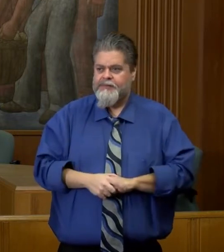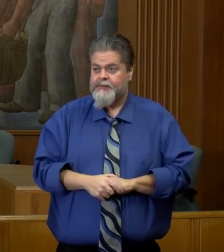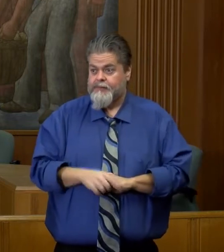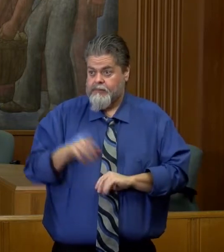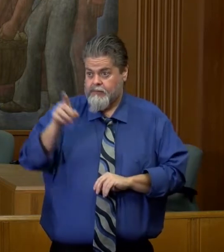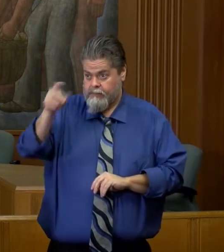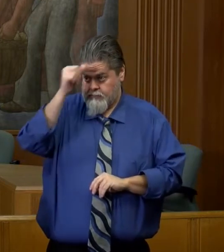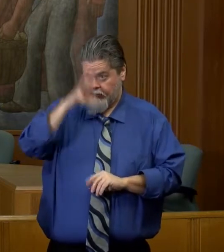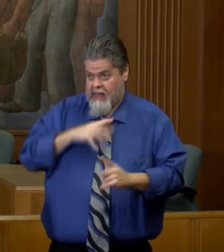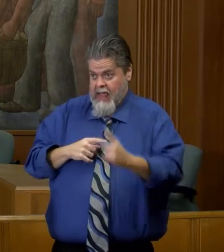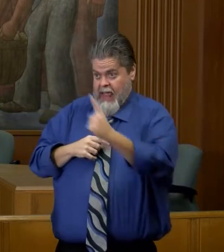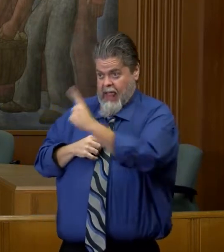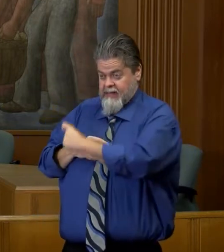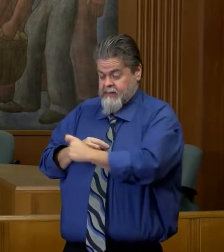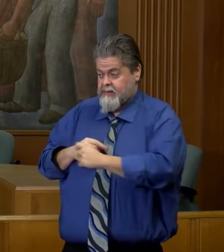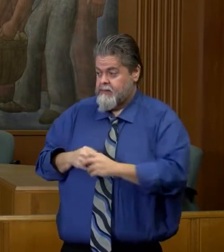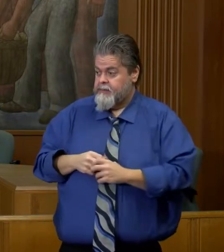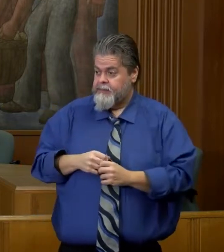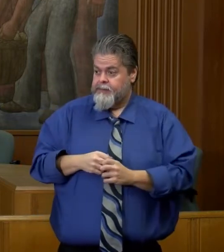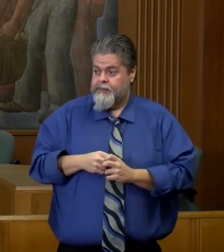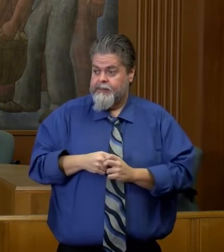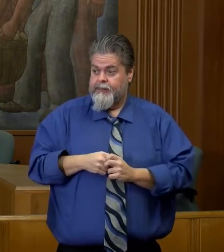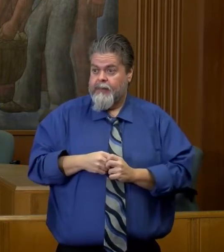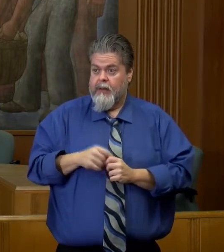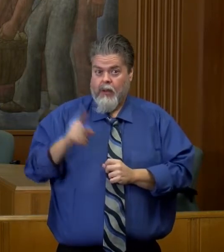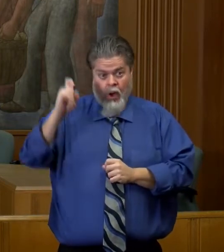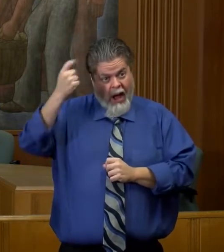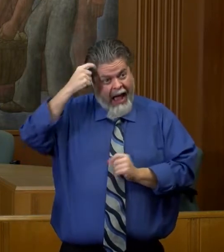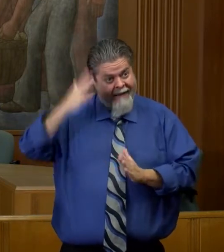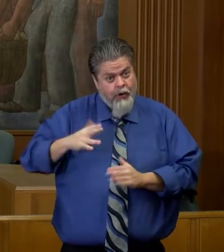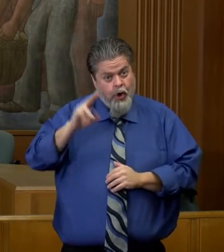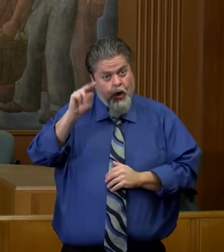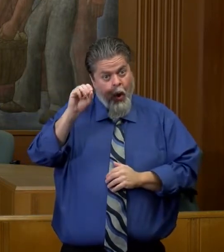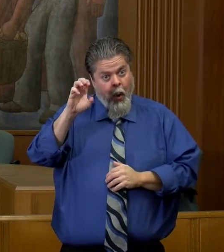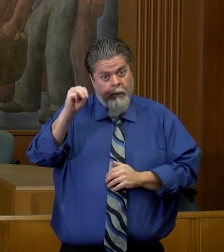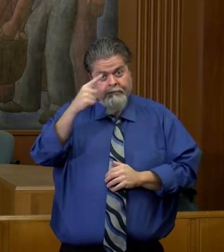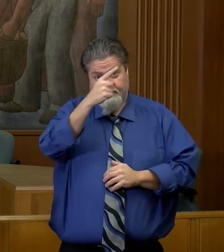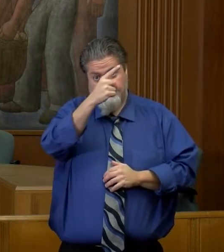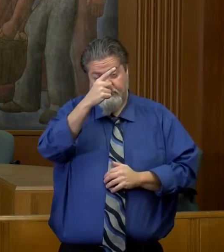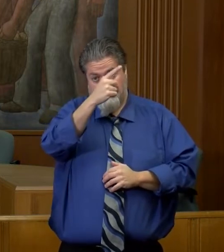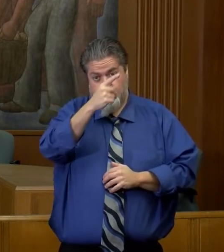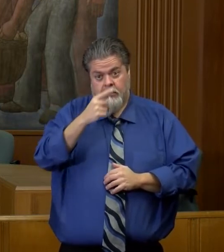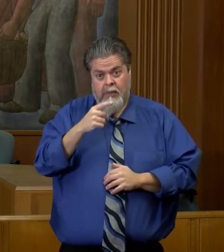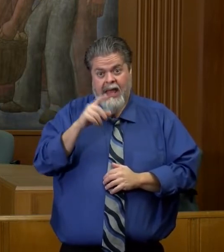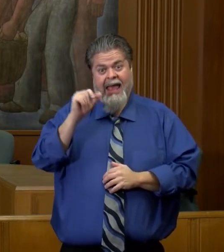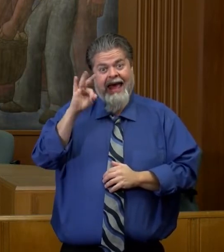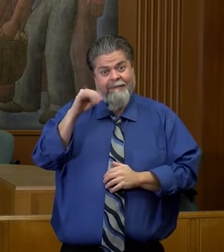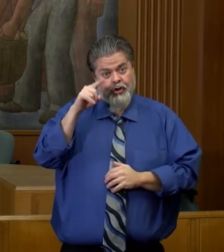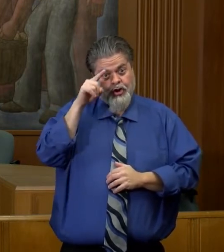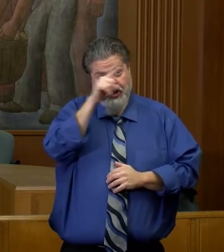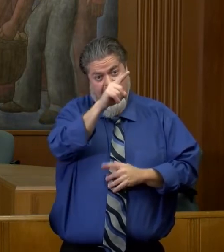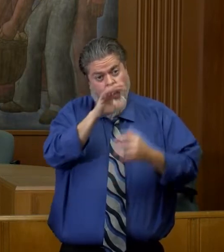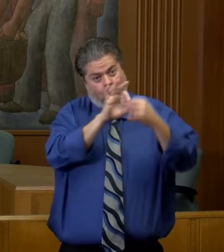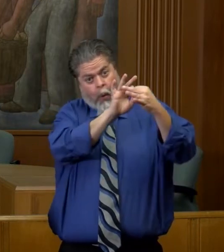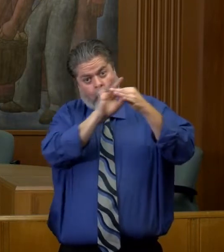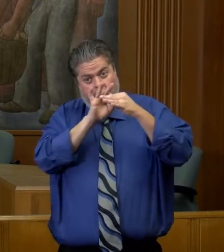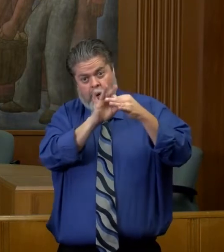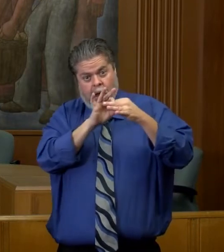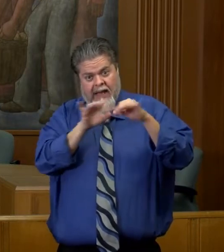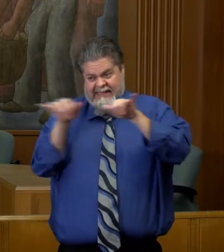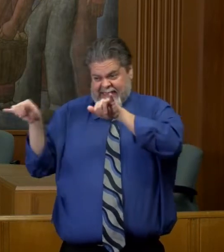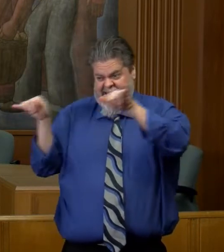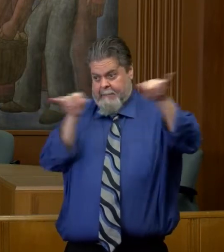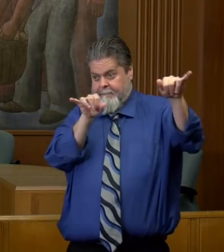Mr. Mayor, how helpful would it be if a governor known were to also echo this message that